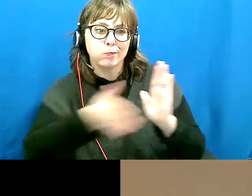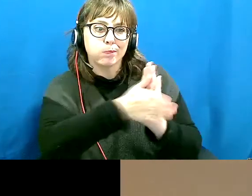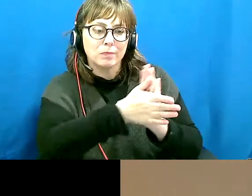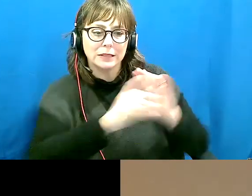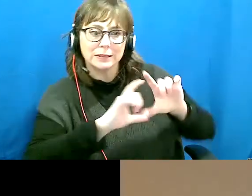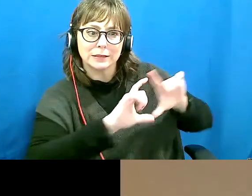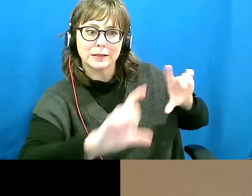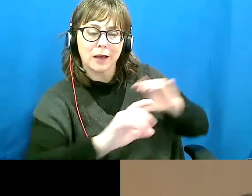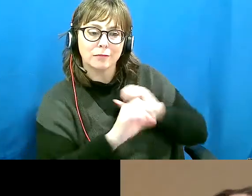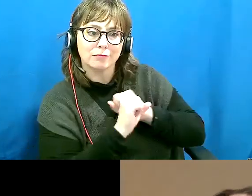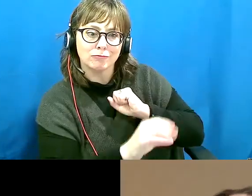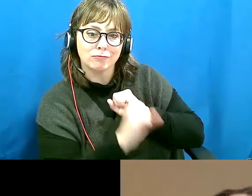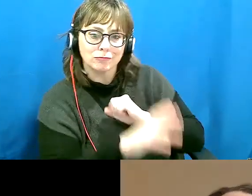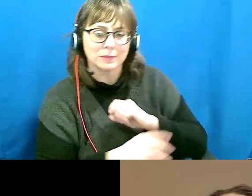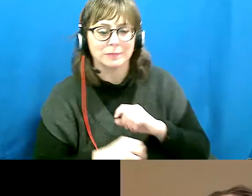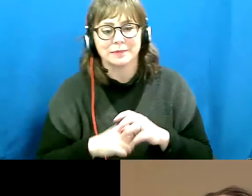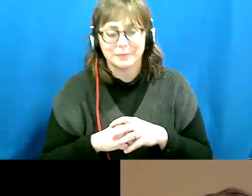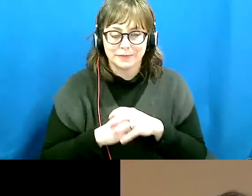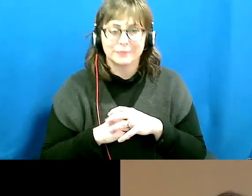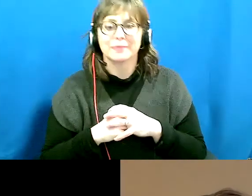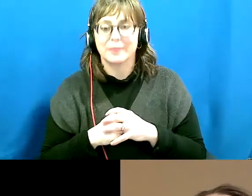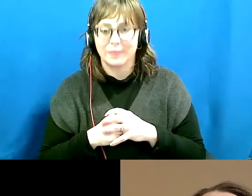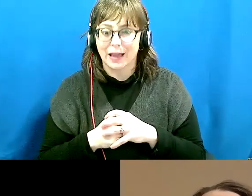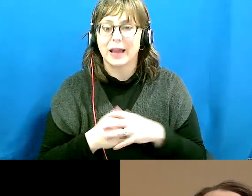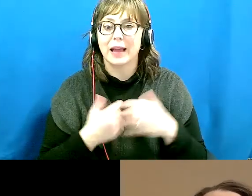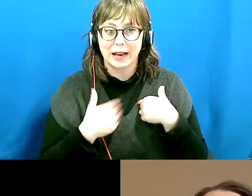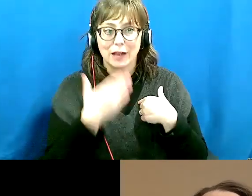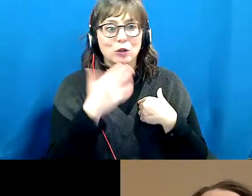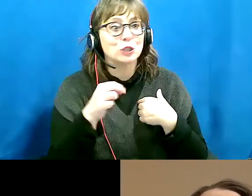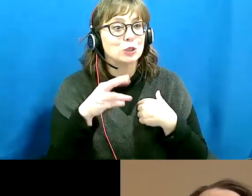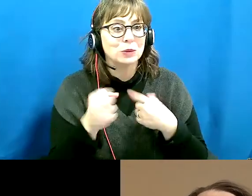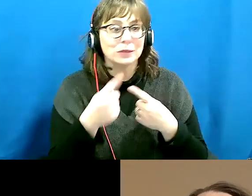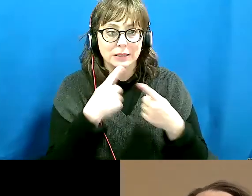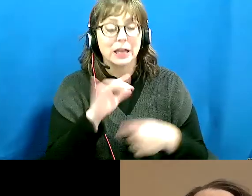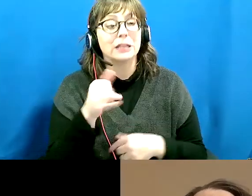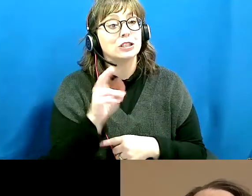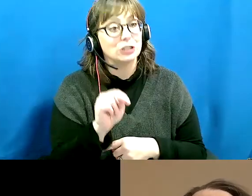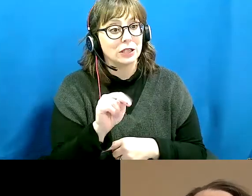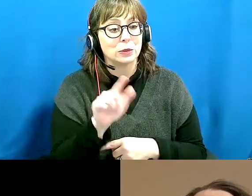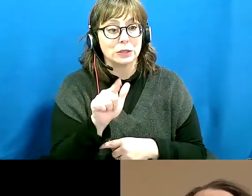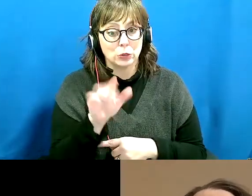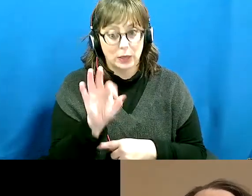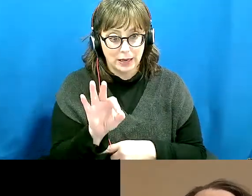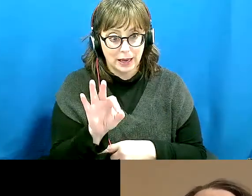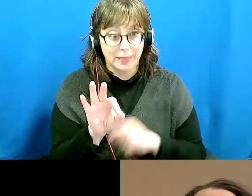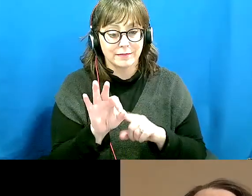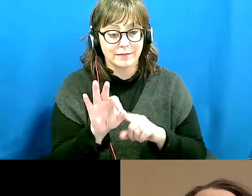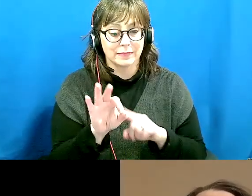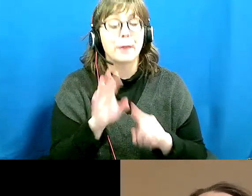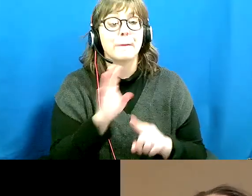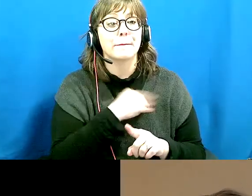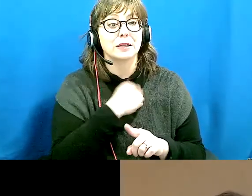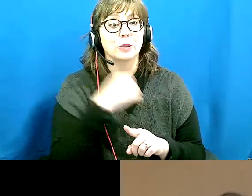got some really good news to tell everybody. On January 29th, the Manitoba